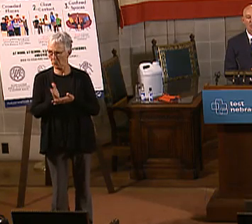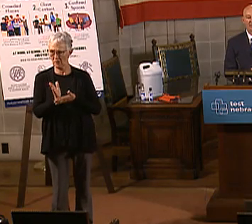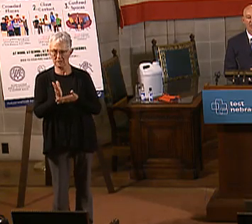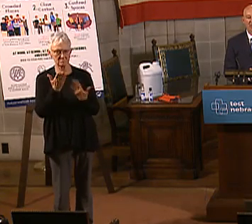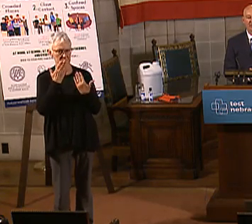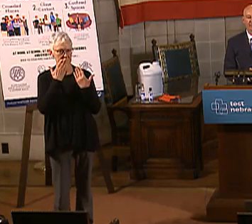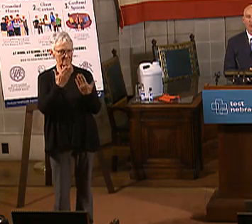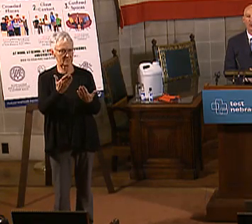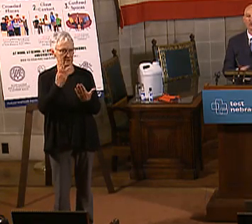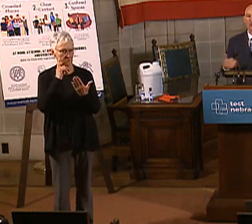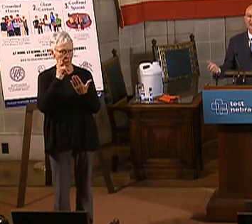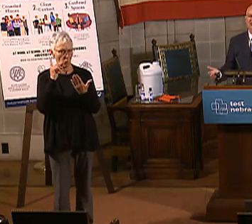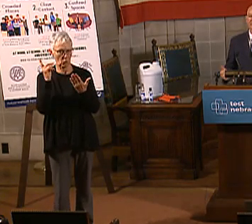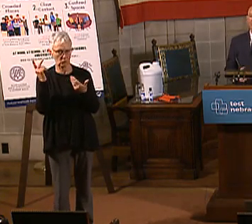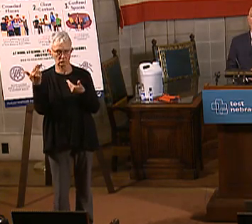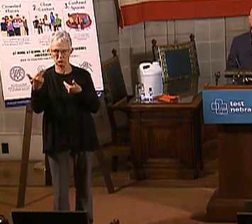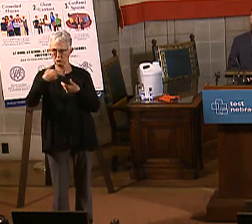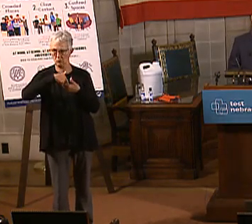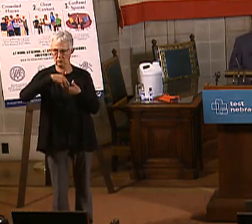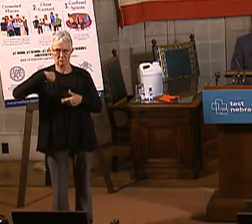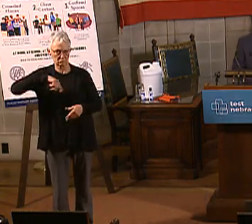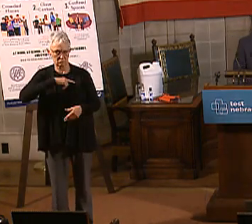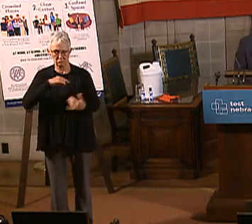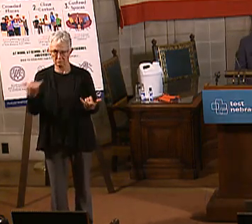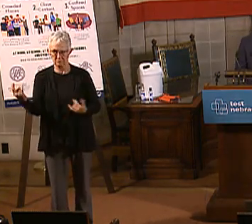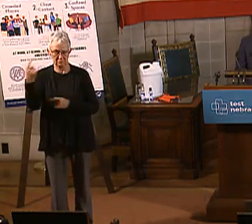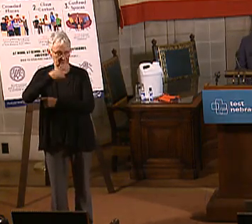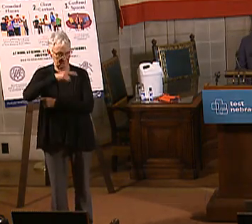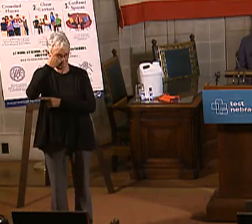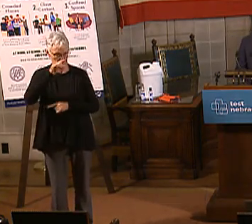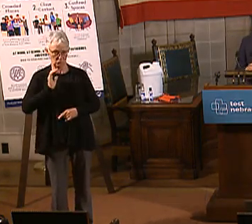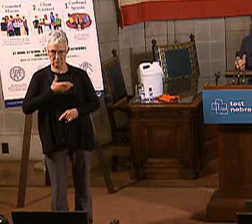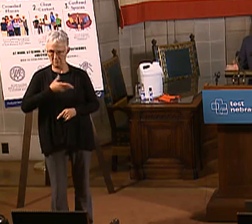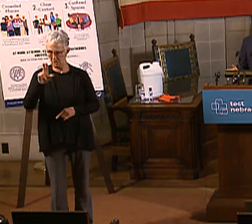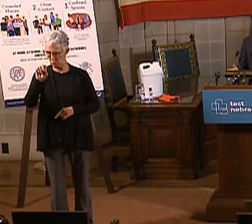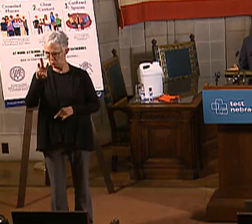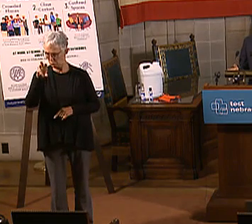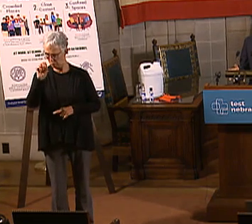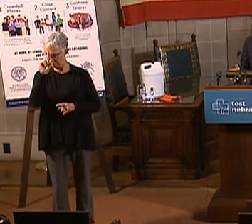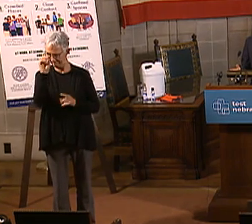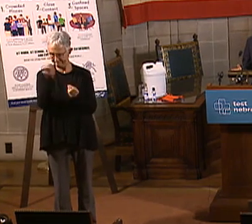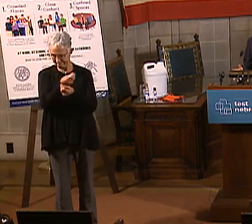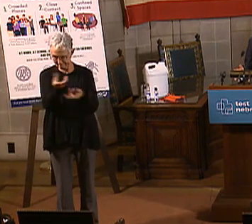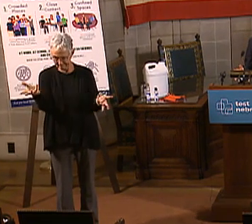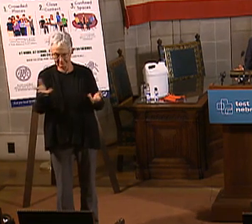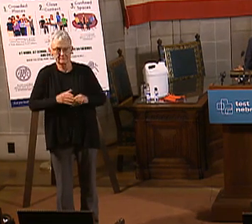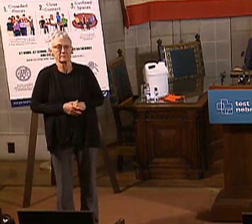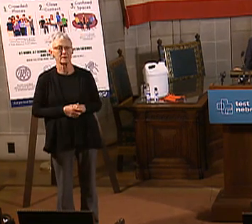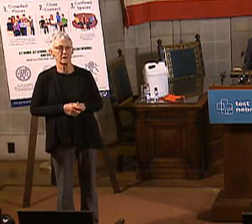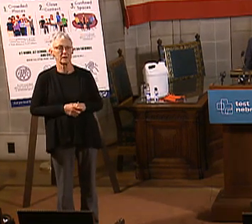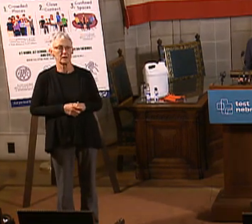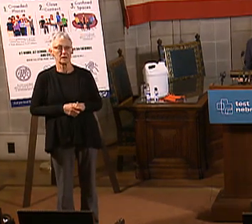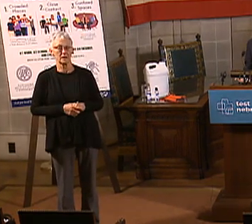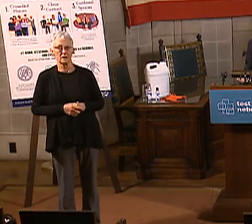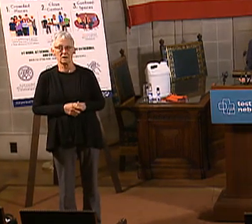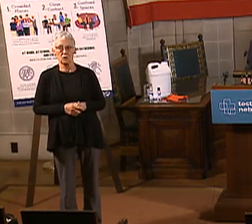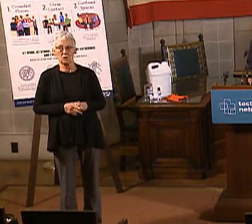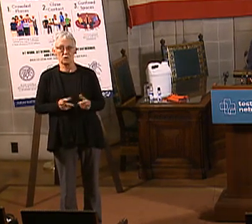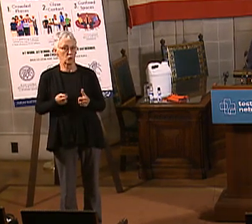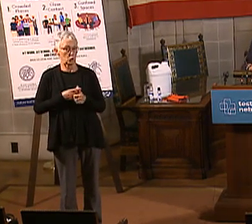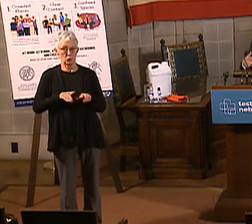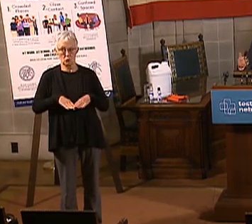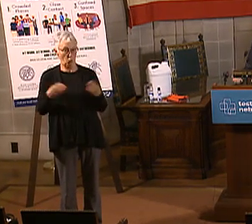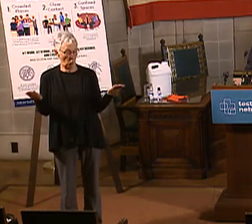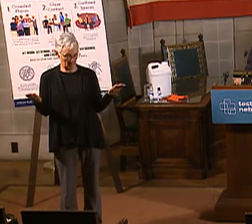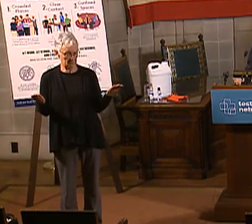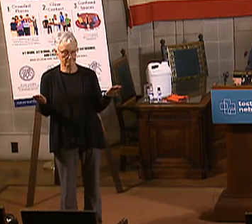Well, thank you all very much for joining us for our press briefing. We, as always, we'll start off by reminding everybody that